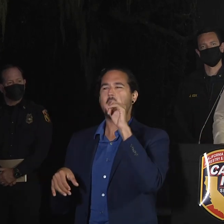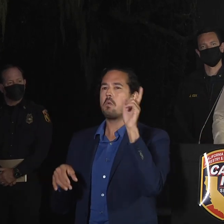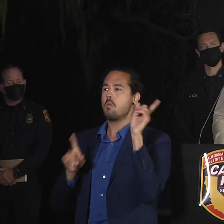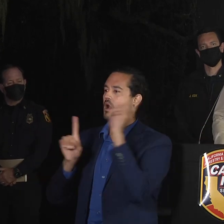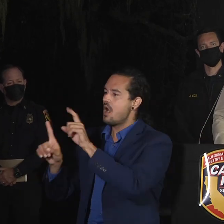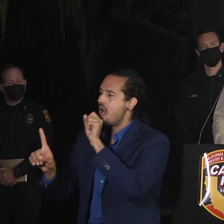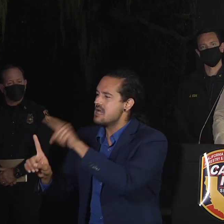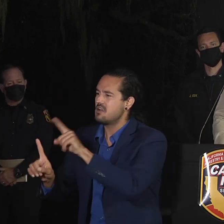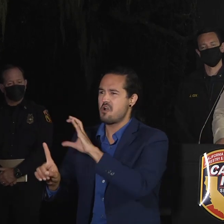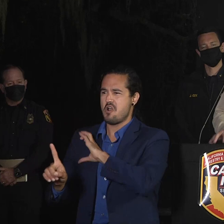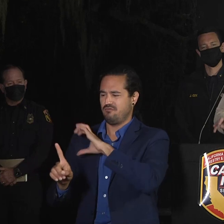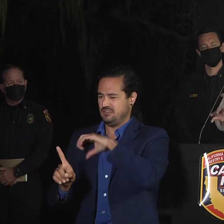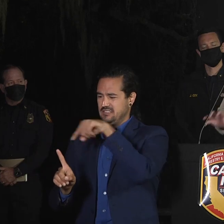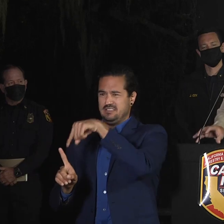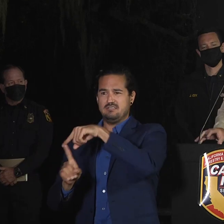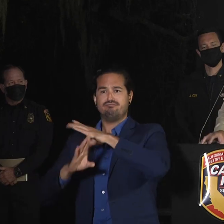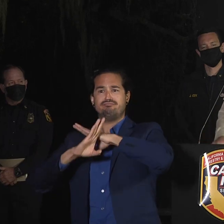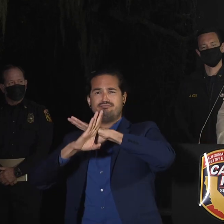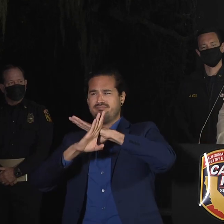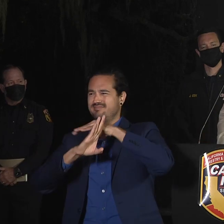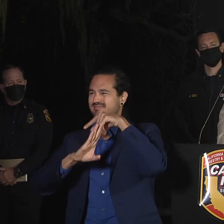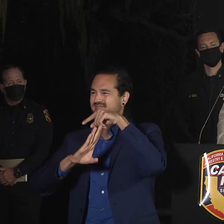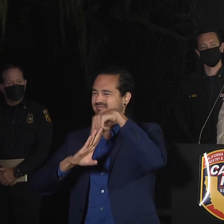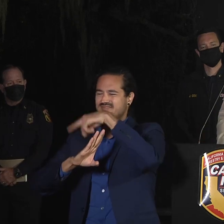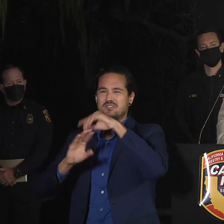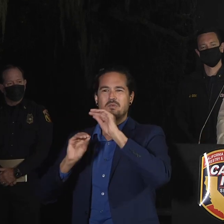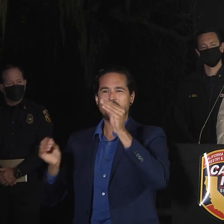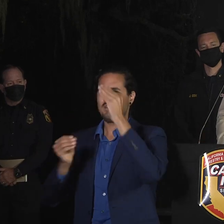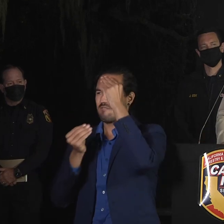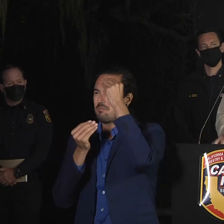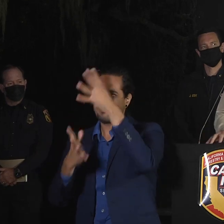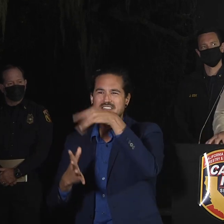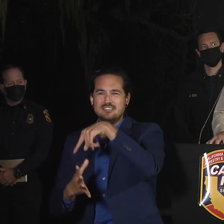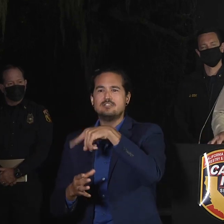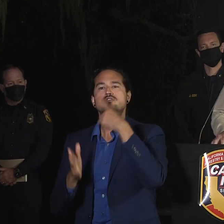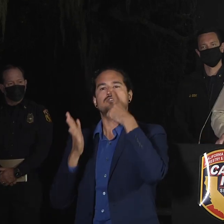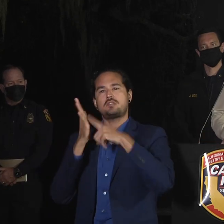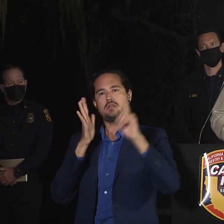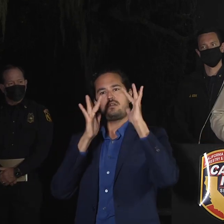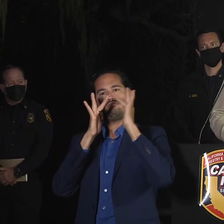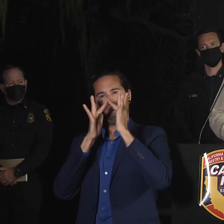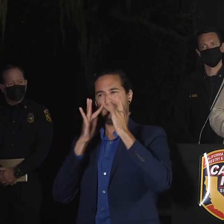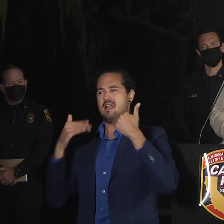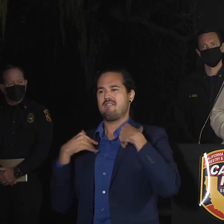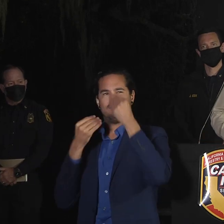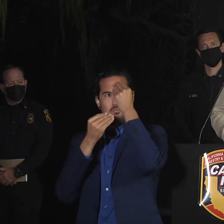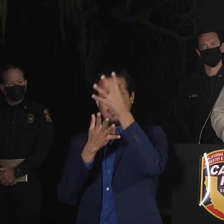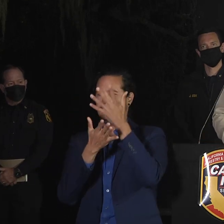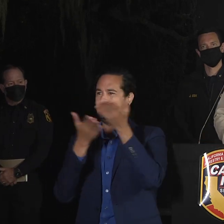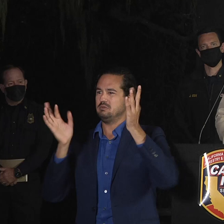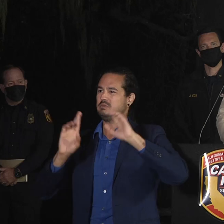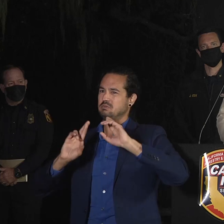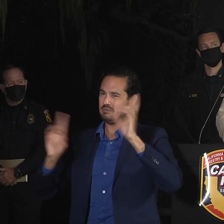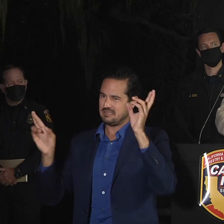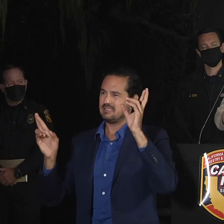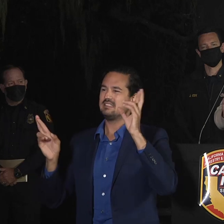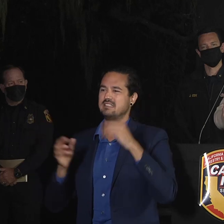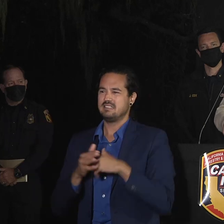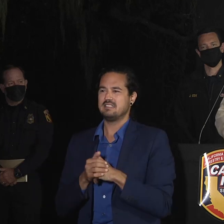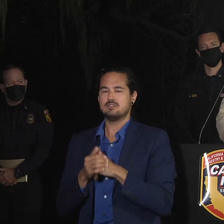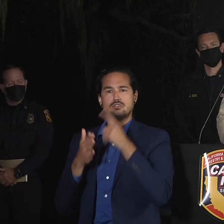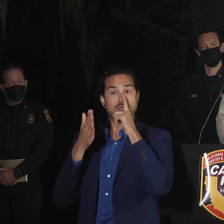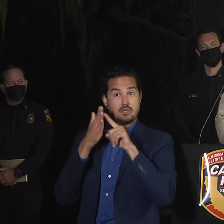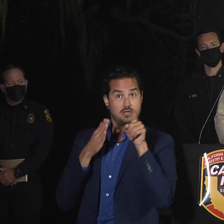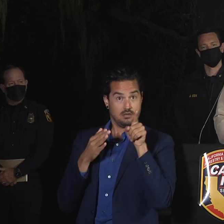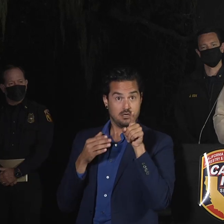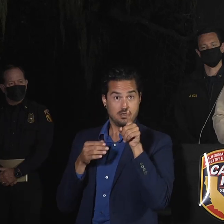information. We will, we will absolutely keep you the best informed so that we can get you home as fast as possible. And again, it's, you know, I think